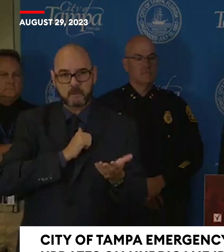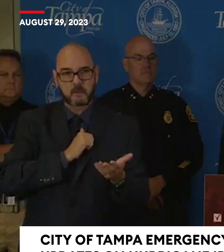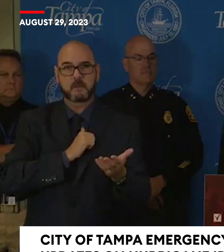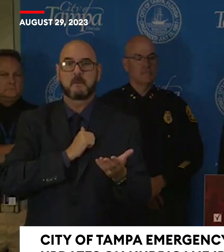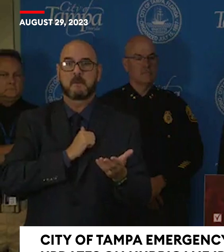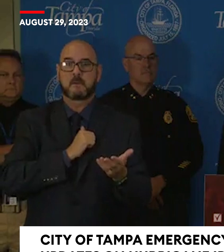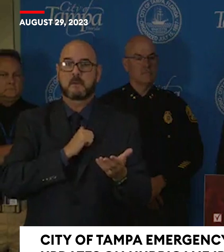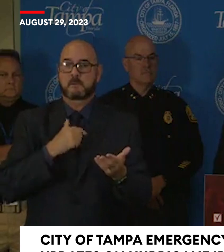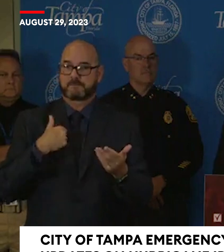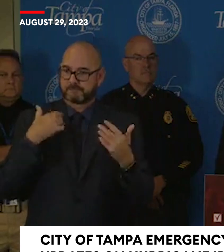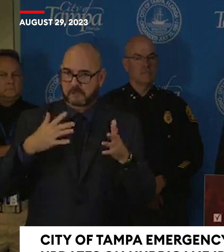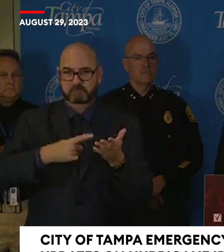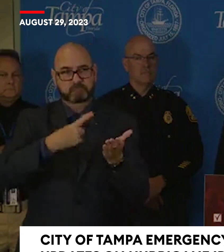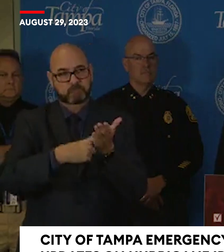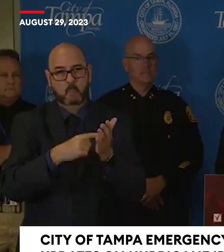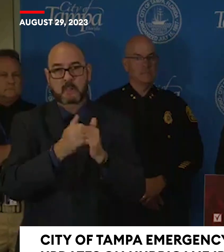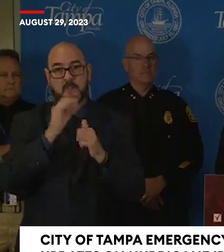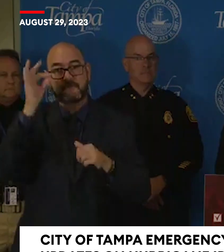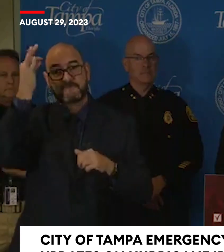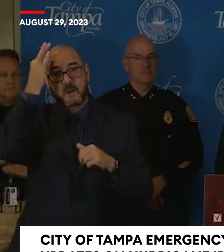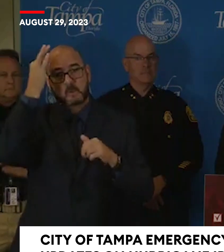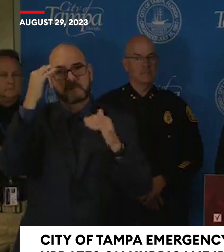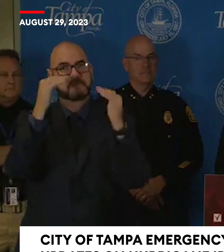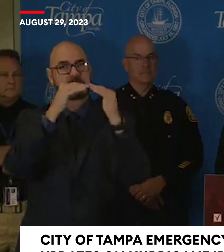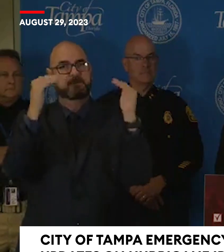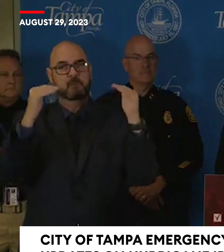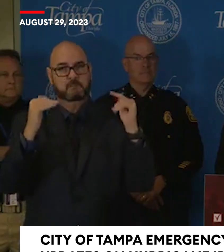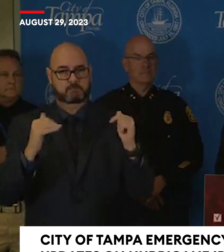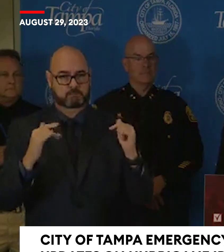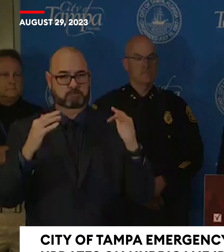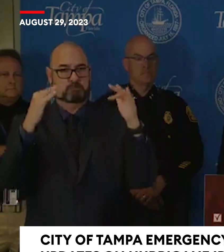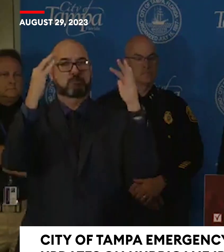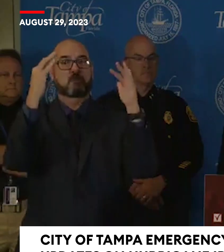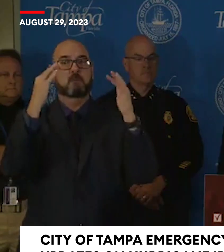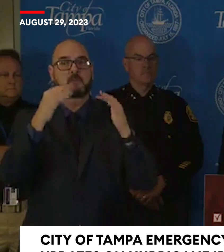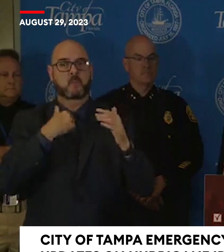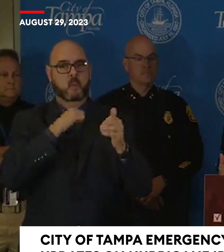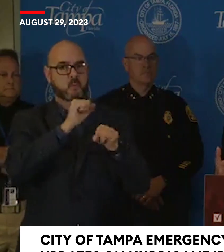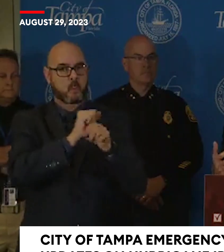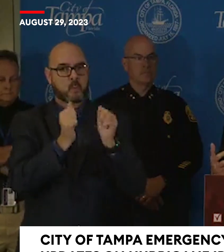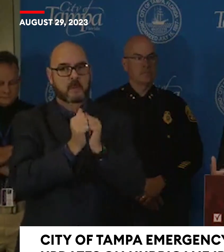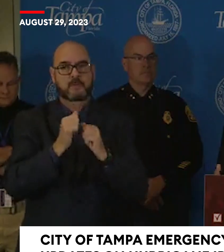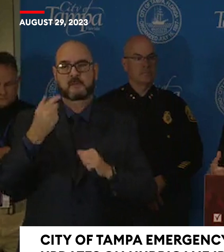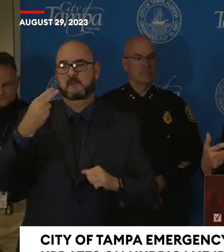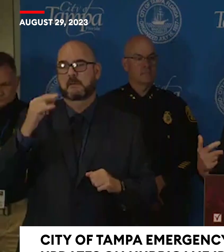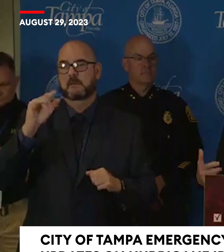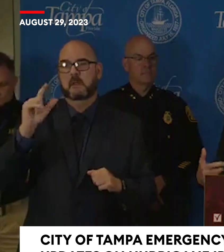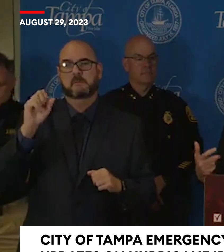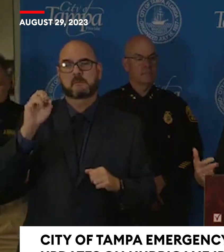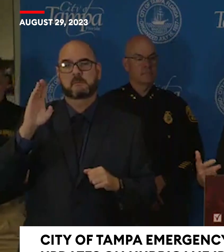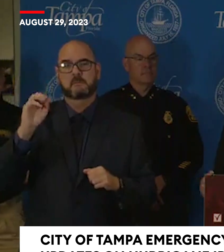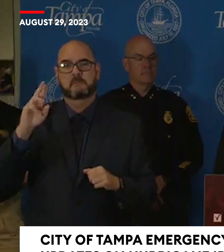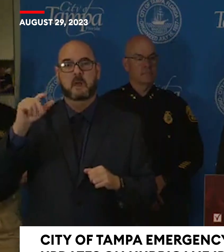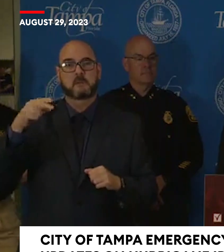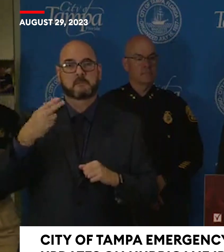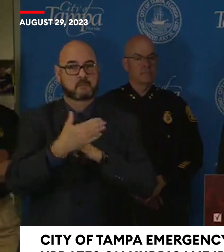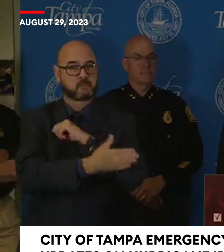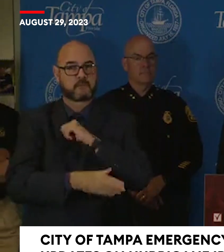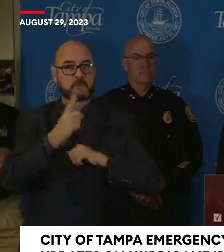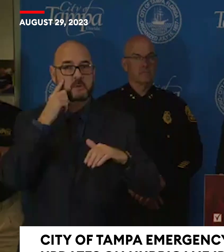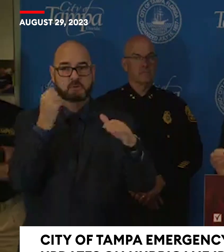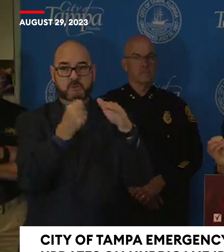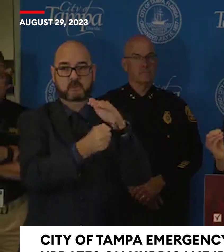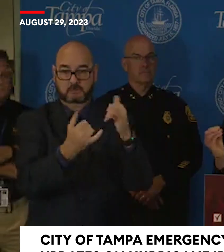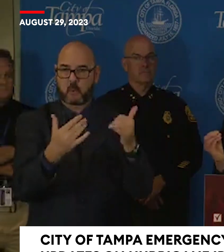level on down. We work hand in hand with Hillsborough County on the shelters. We have those shelters are up and running.